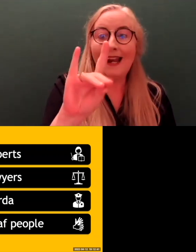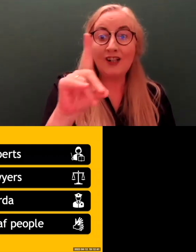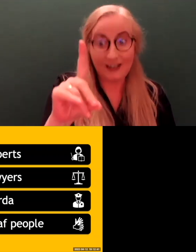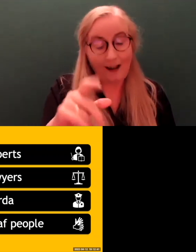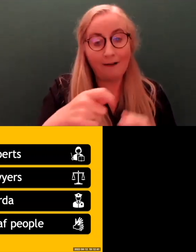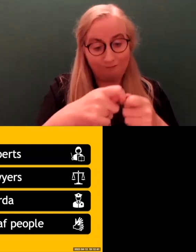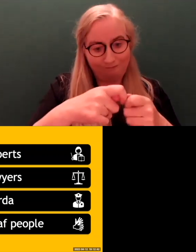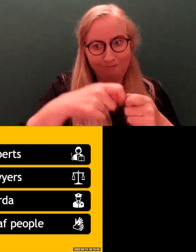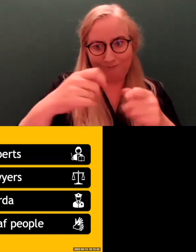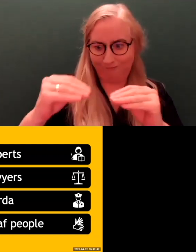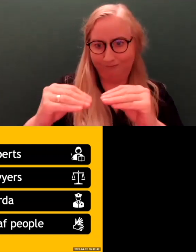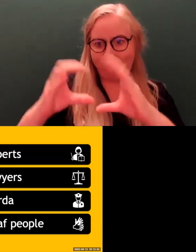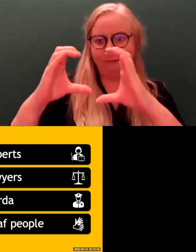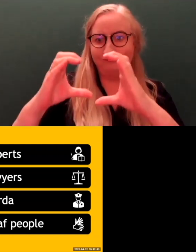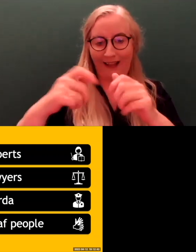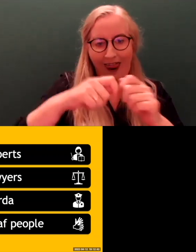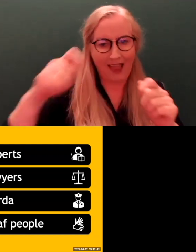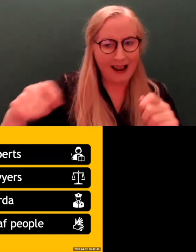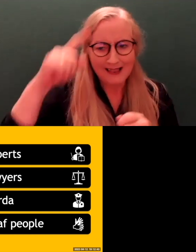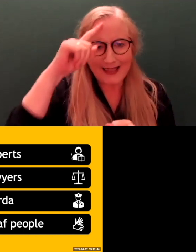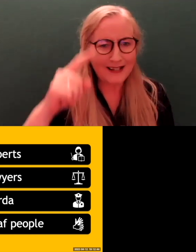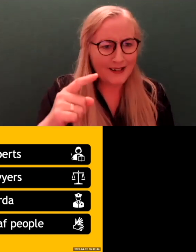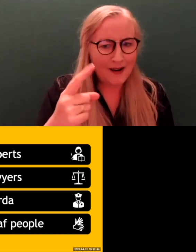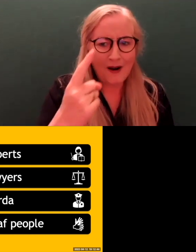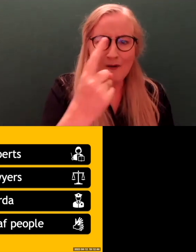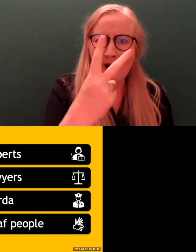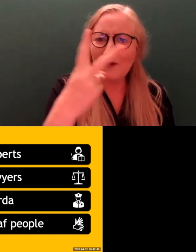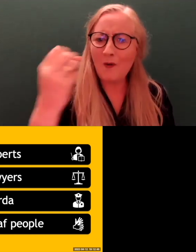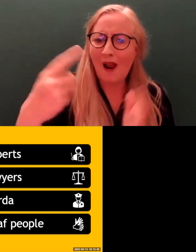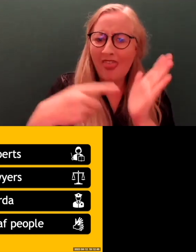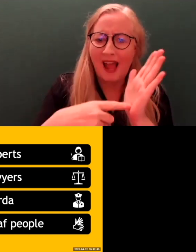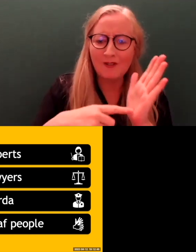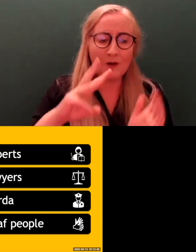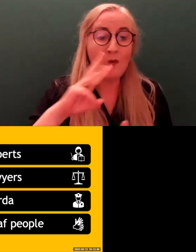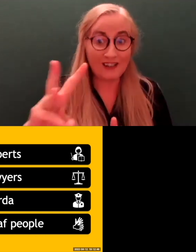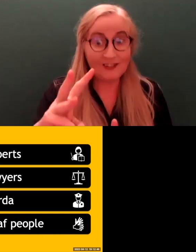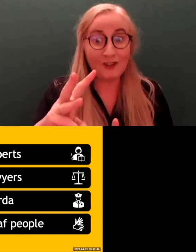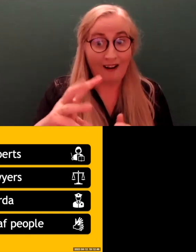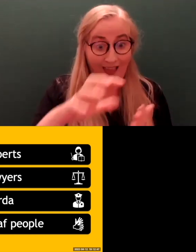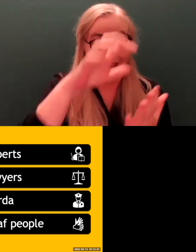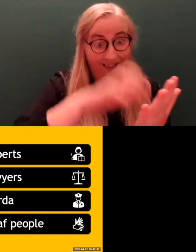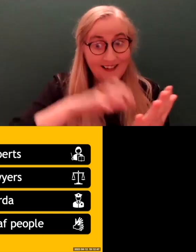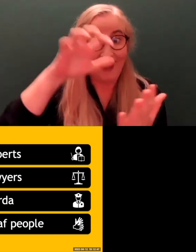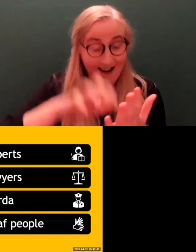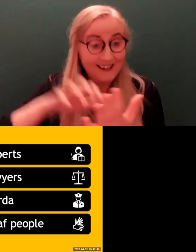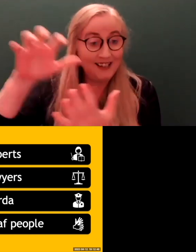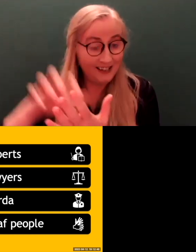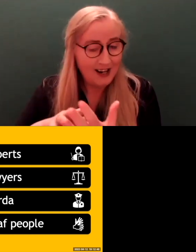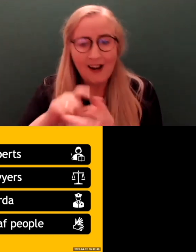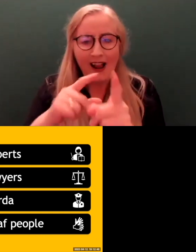So, I think somewhere around 120,000 words. So, it's quite long, and it's very difficult to summarize it